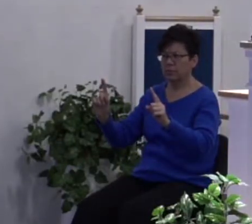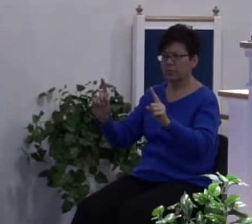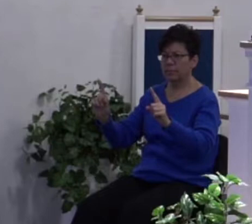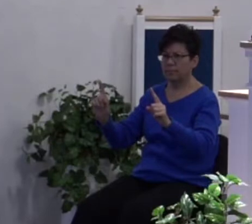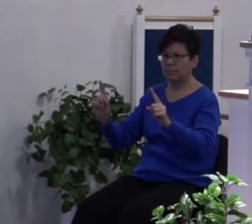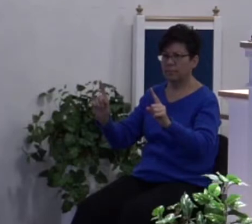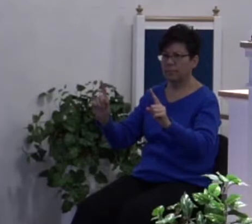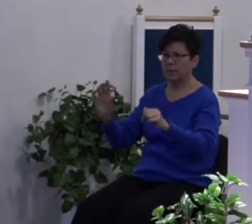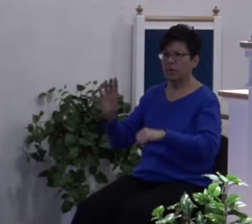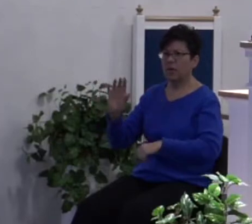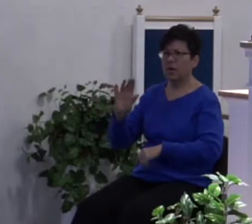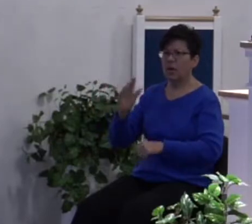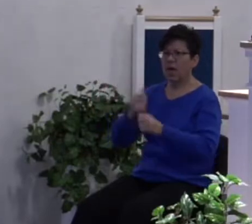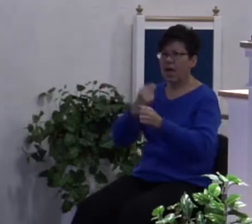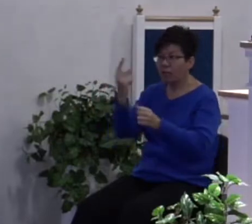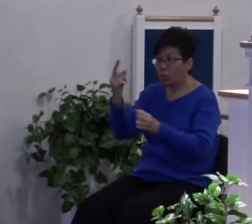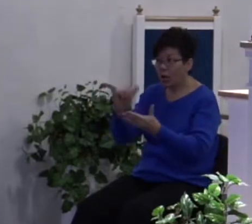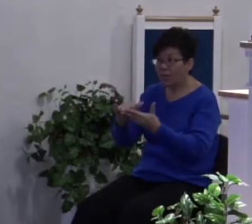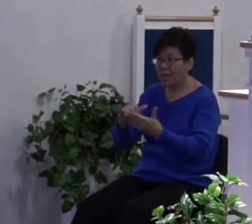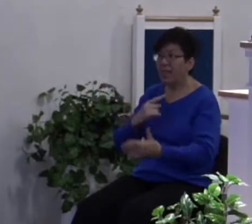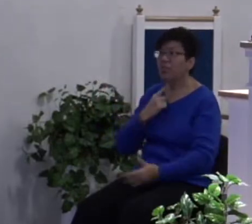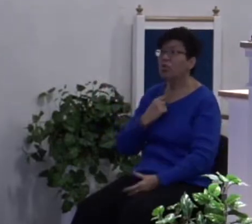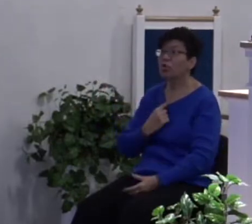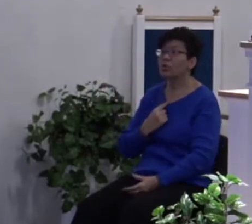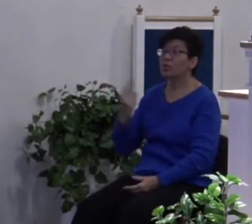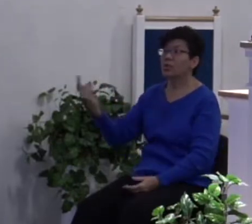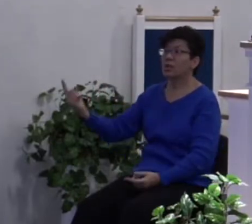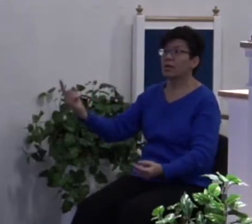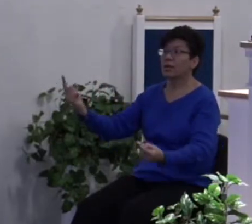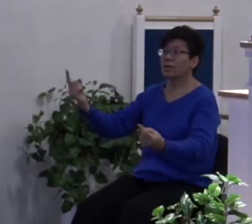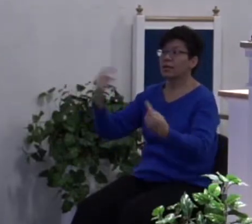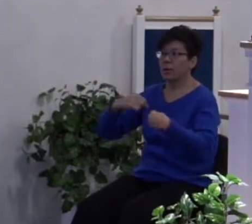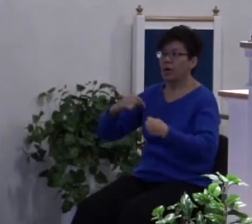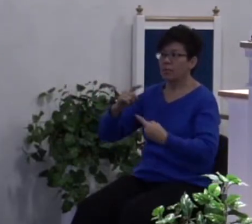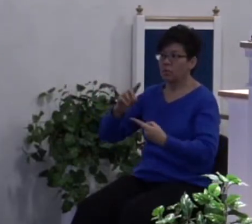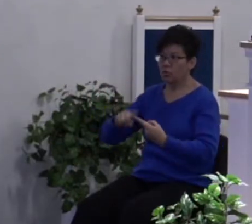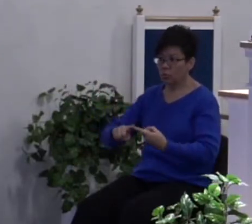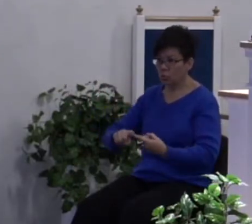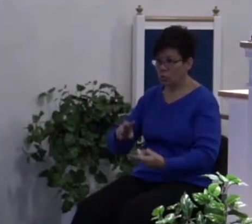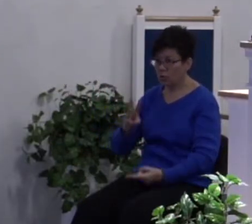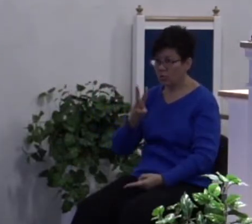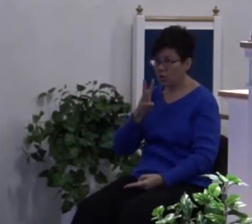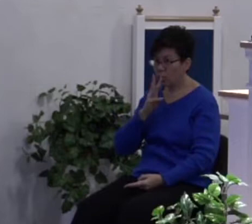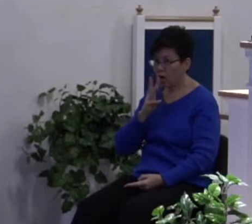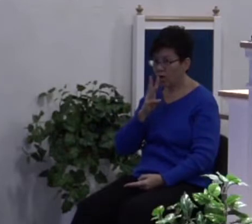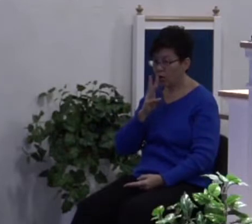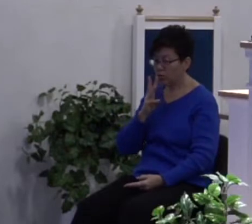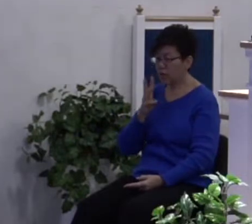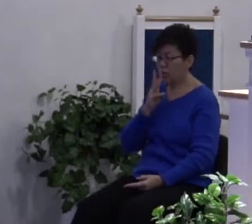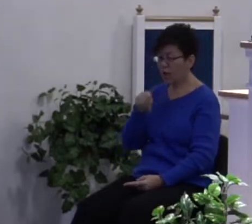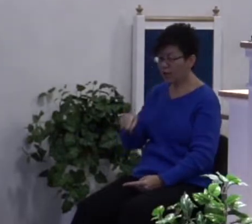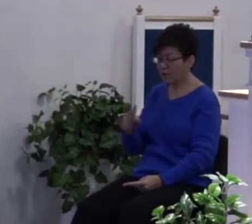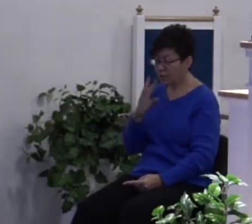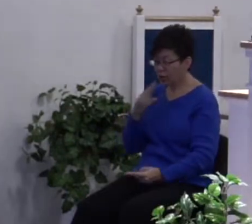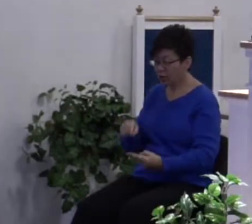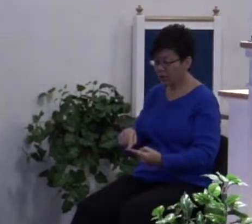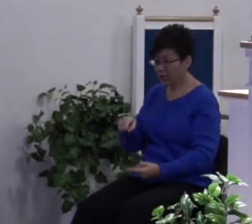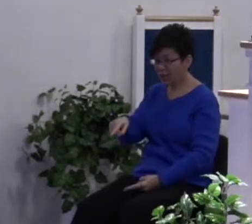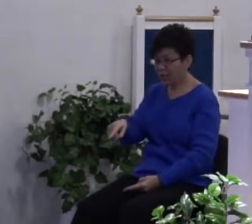Everyone that thirsteth come to the waters. The waters that he's talking about here is not physical